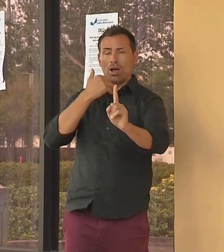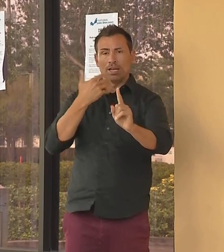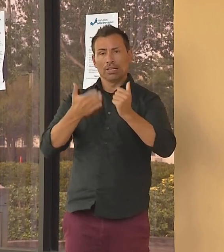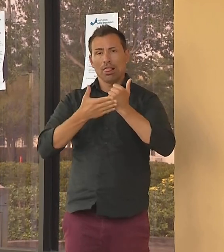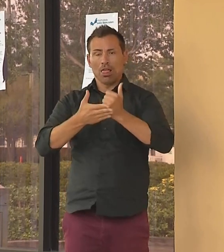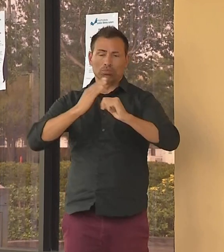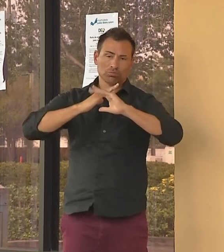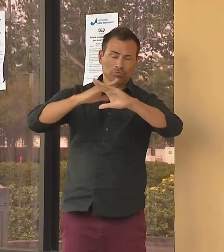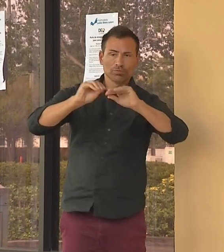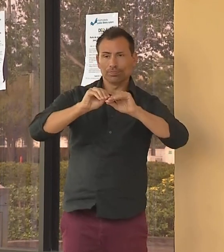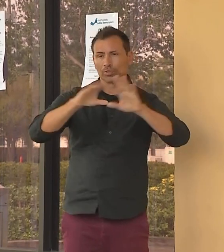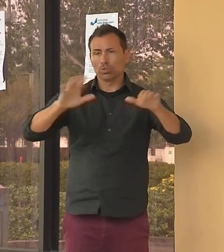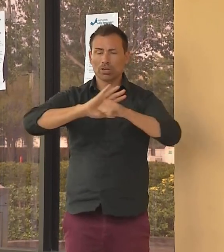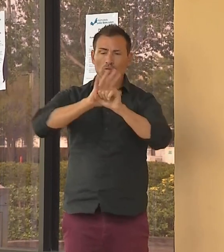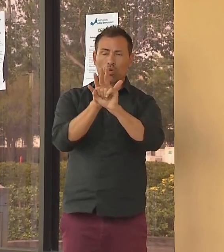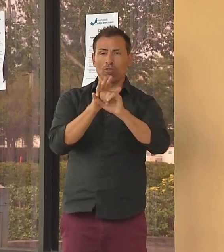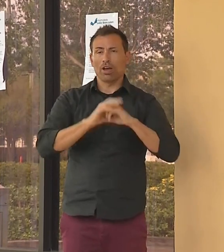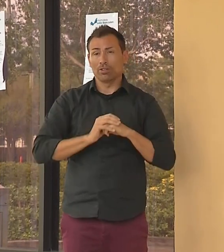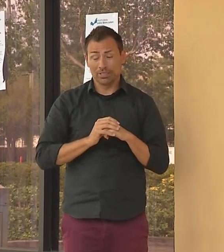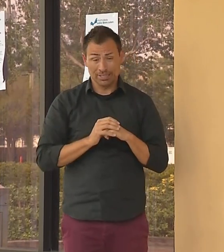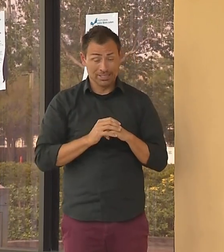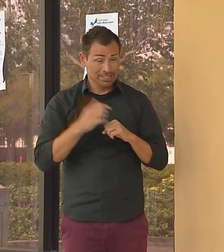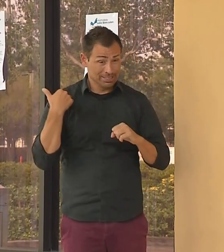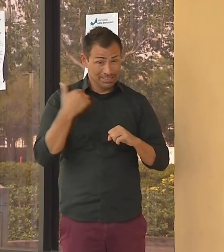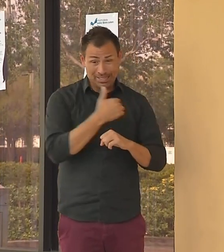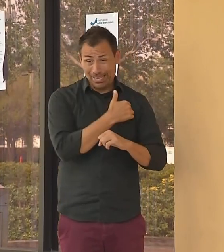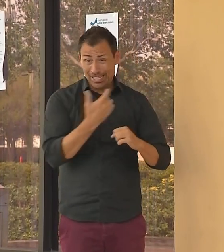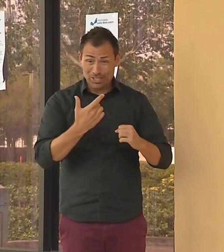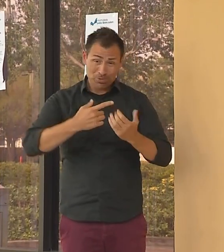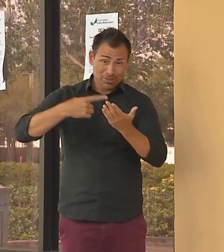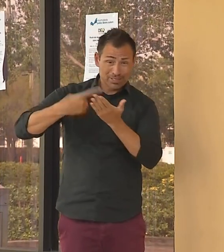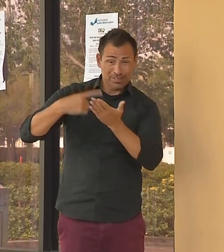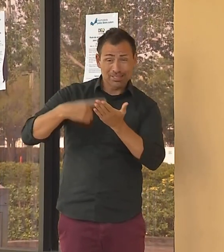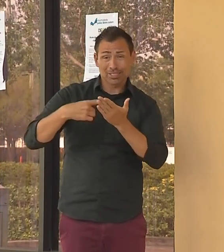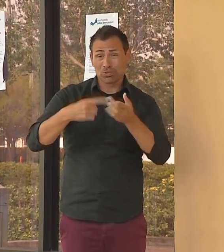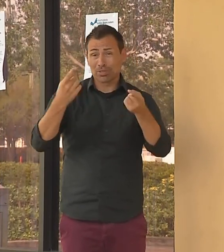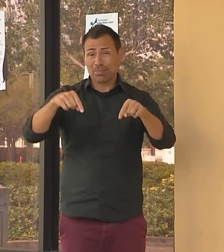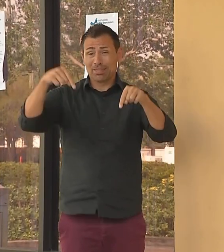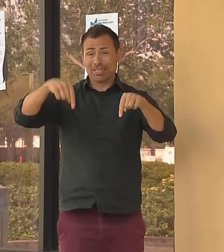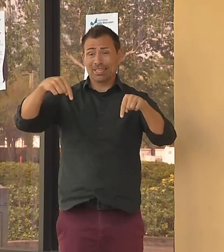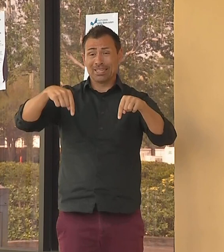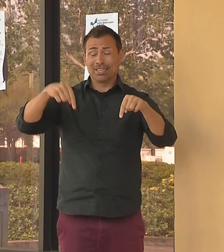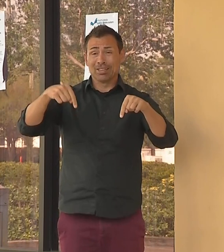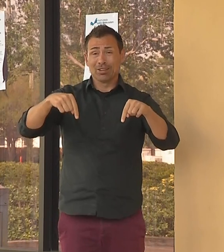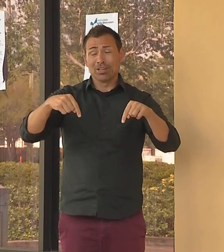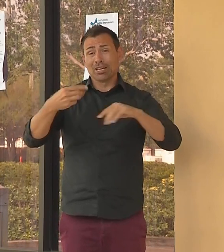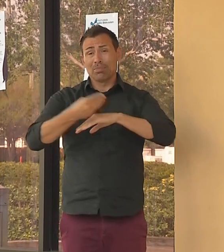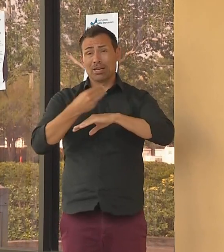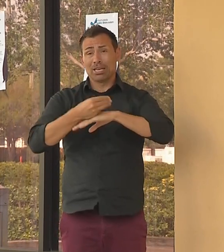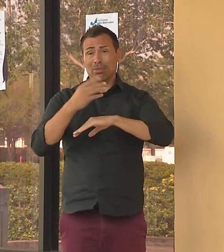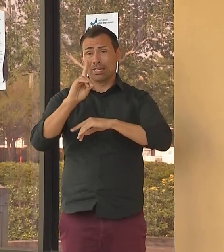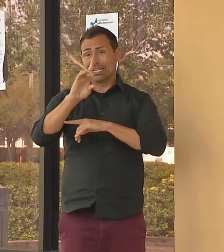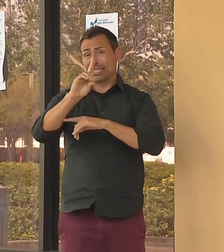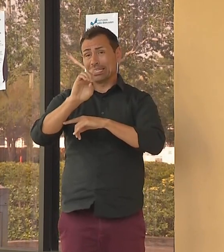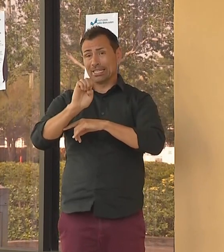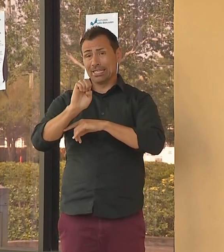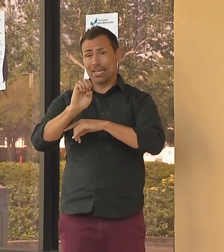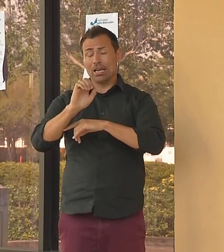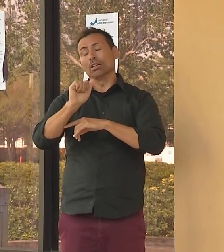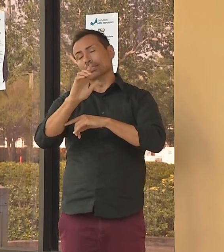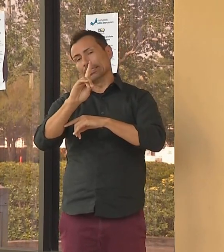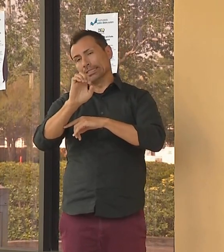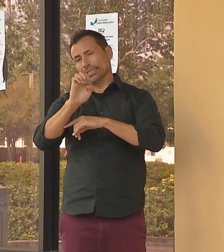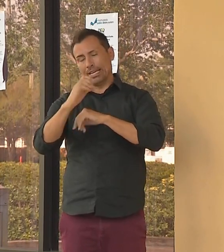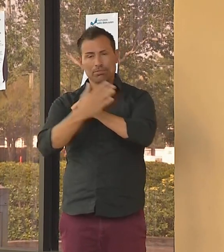confront the corroded COVID-19 pandemic in Miami-Dade County. Thousands of people have lost their jobs